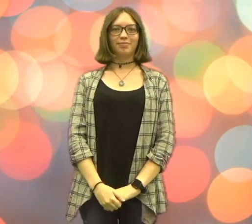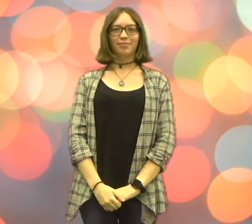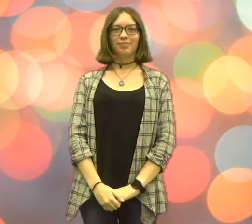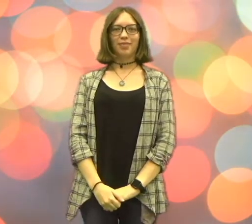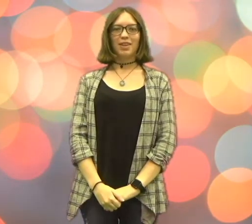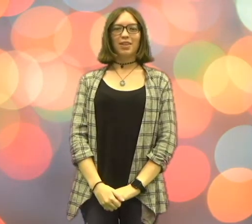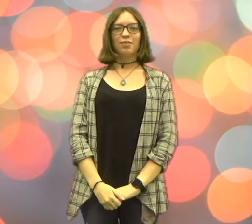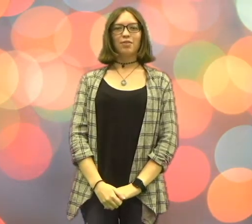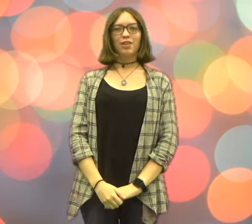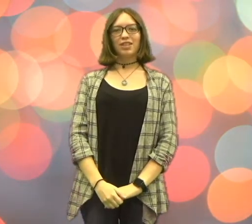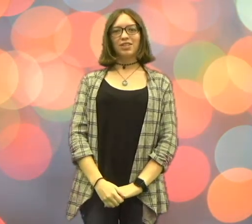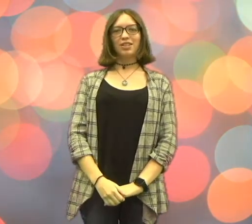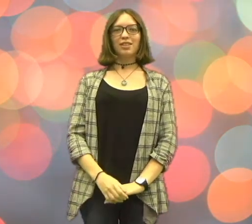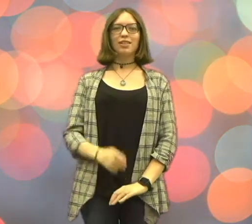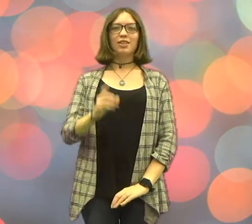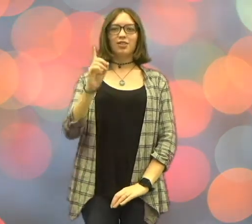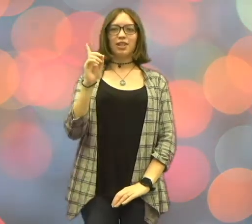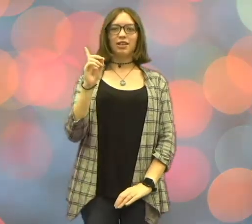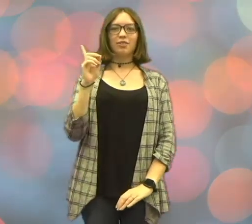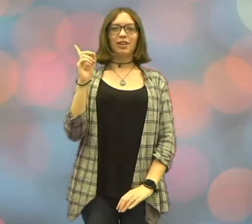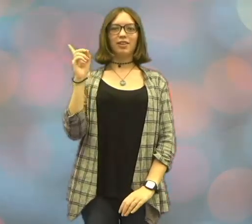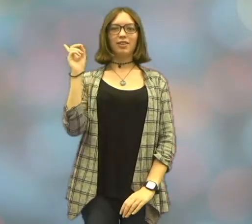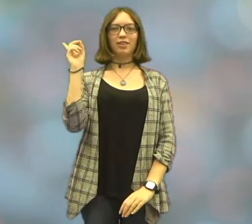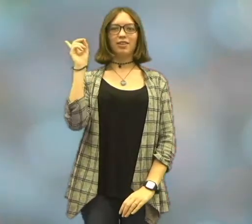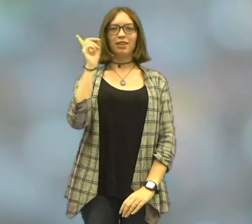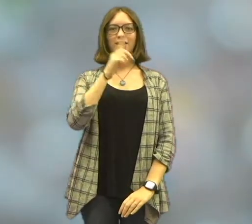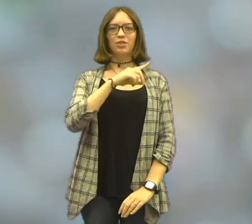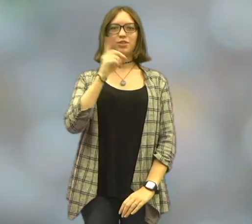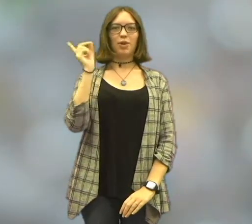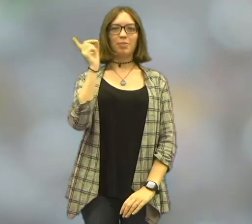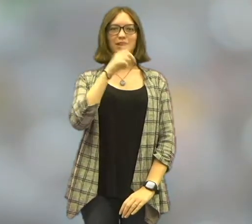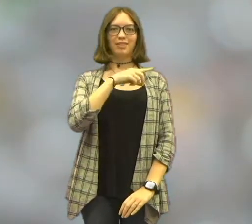For fiction, take your finger and swipe it.